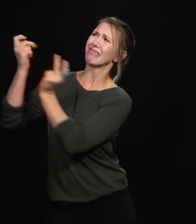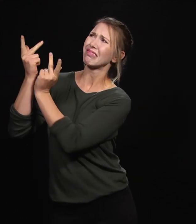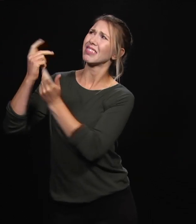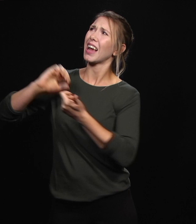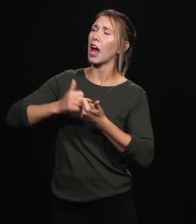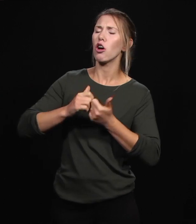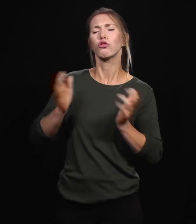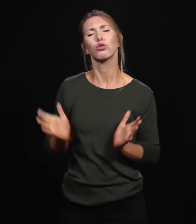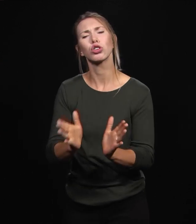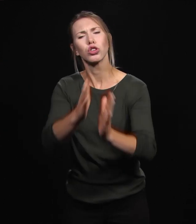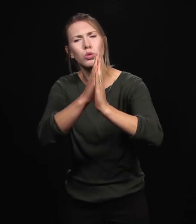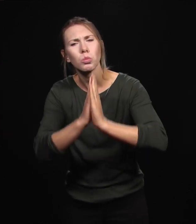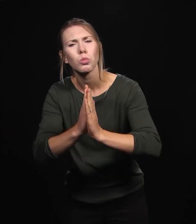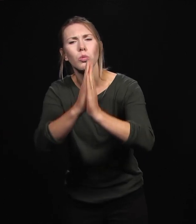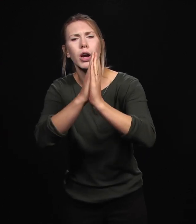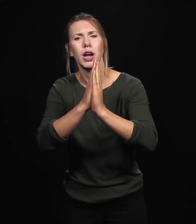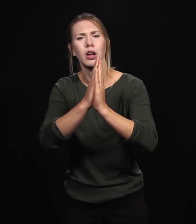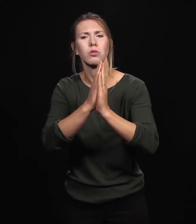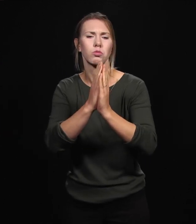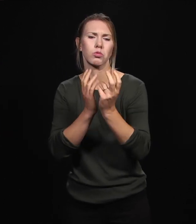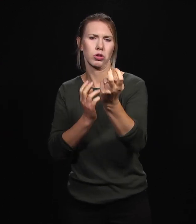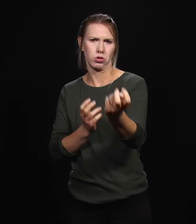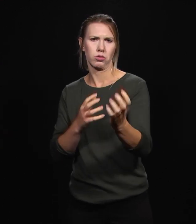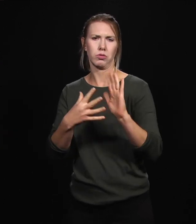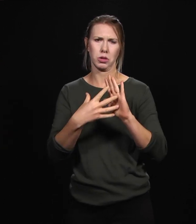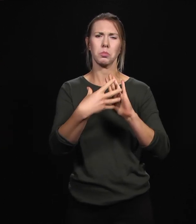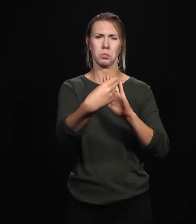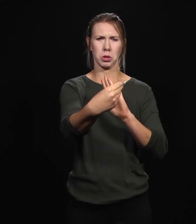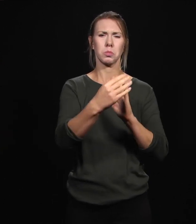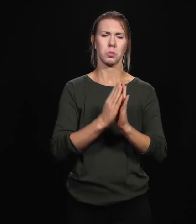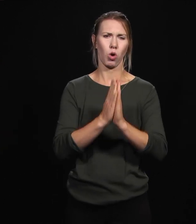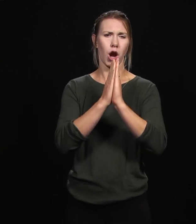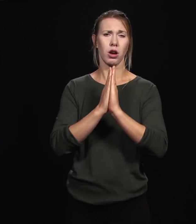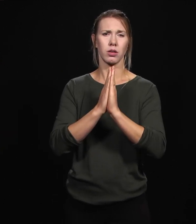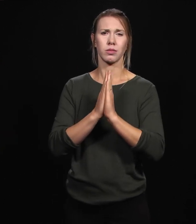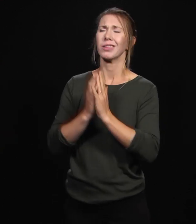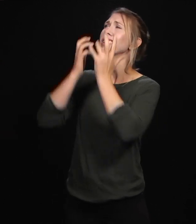me wherever you are. Repeat this after me. Dear God, I know that I'm a sinner.